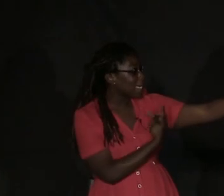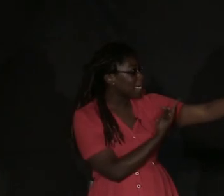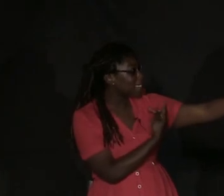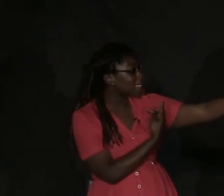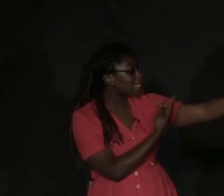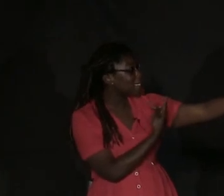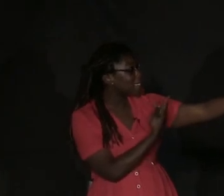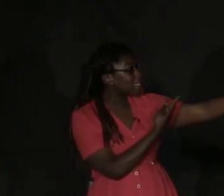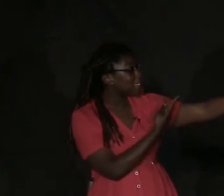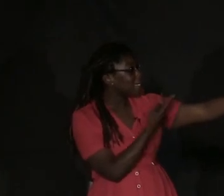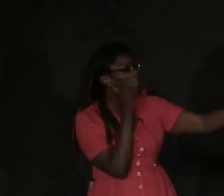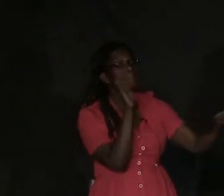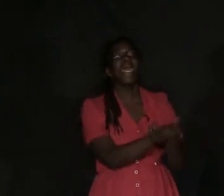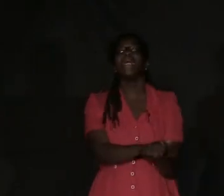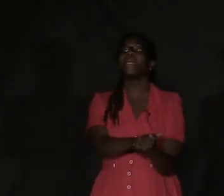marry!